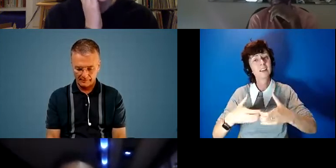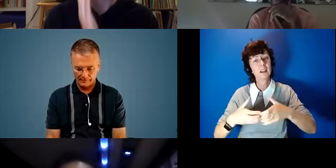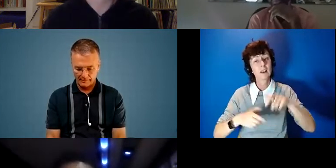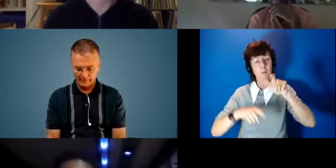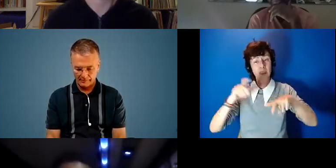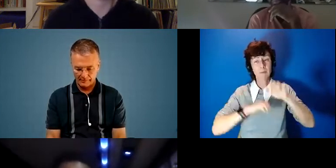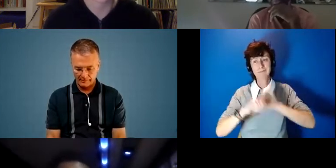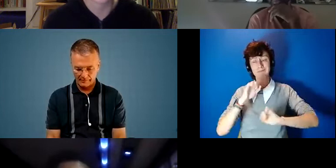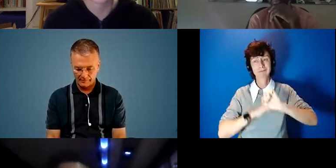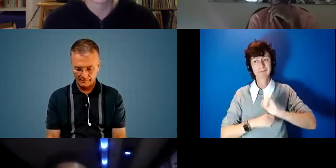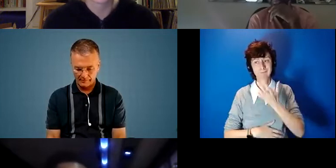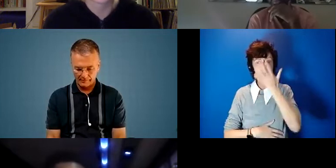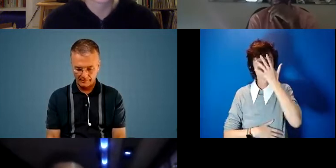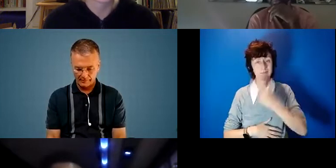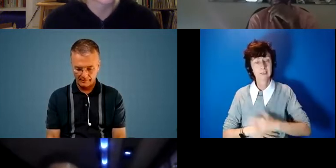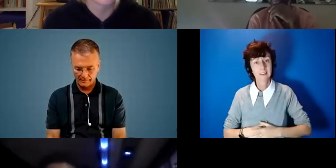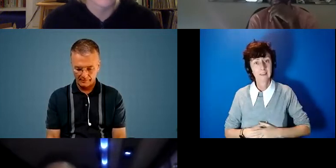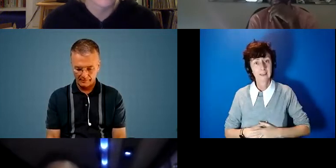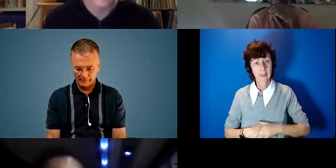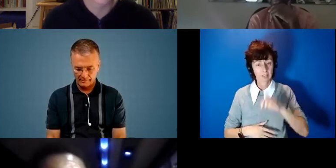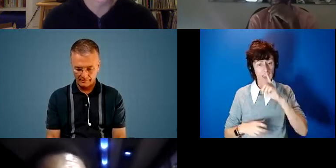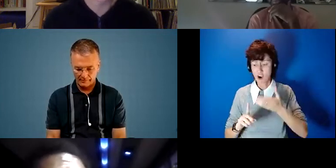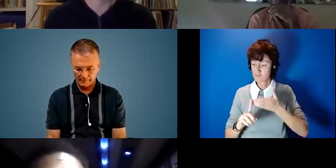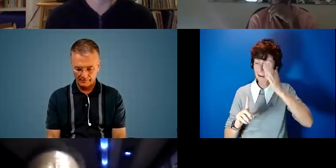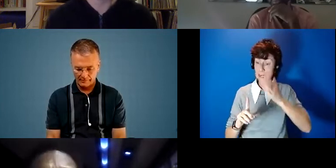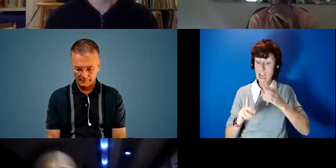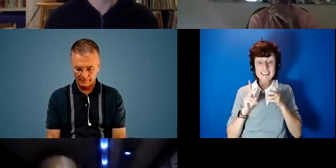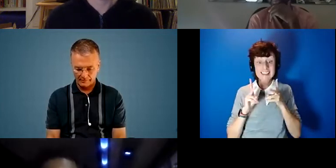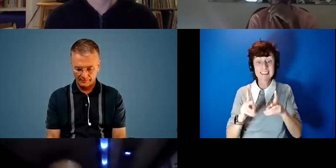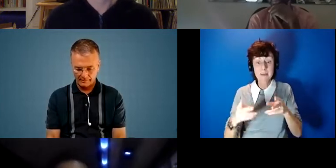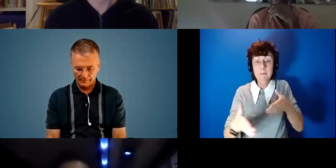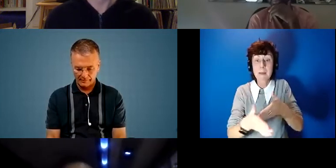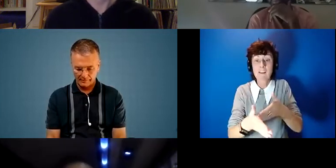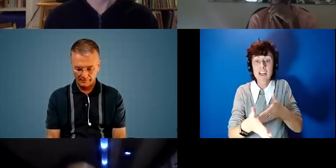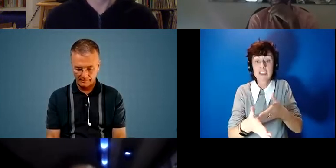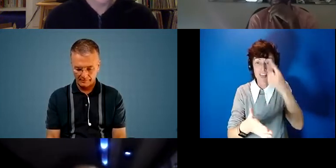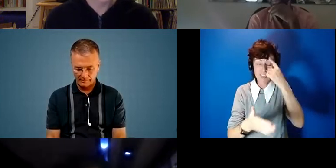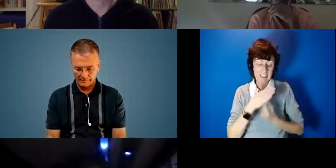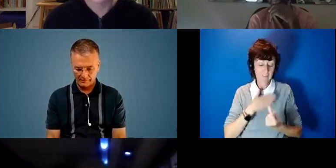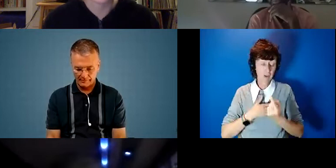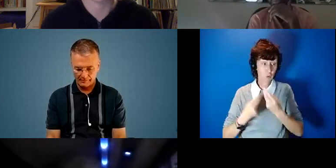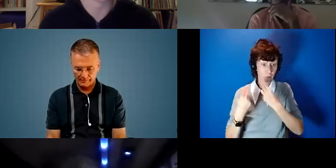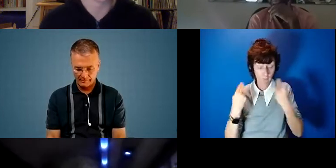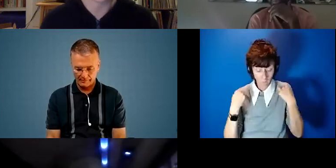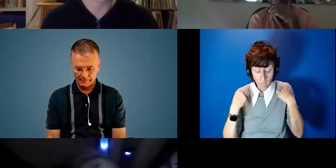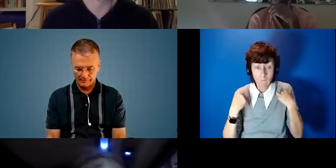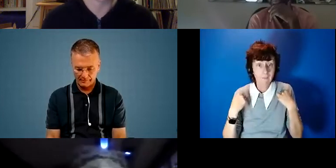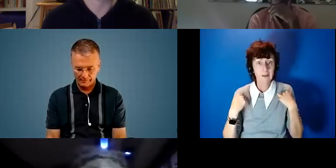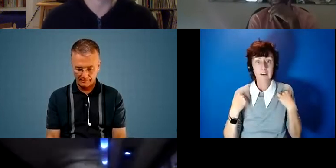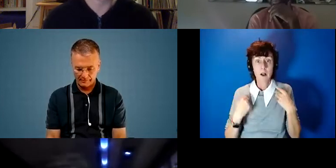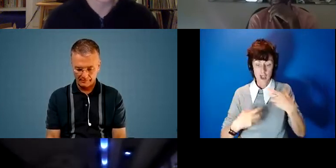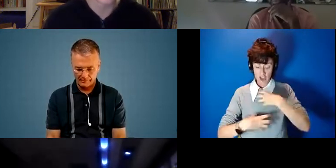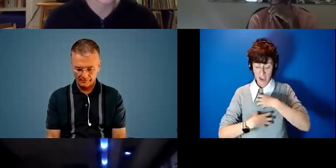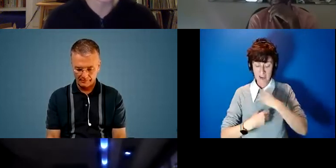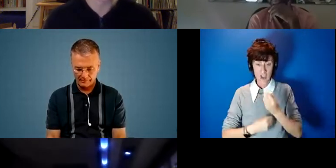shaming people for individual choices and not recognizing the systemic barriers to action and i think um shame and fear all of this is kind of held